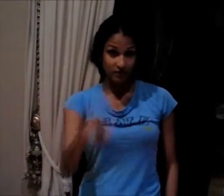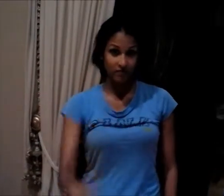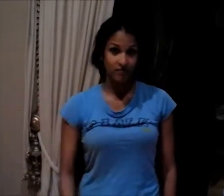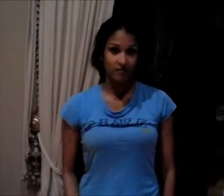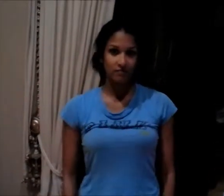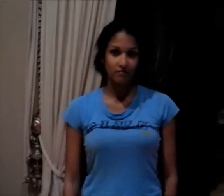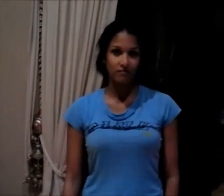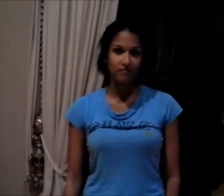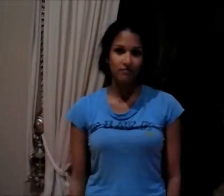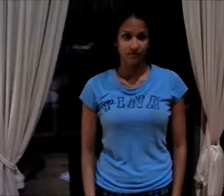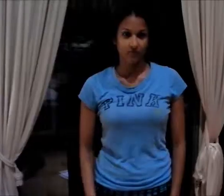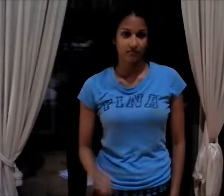Cut.